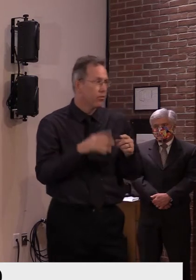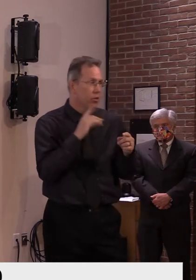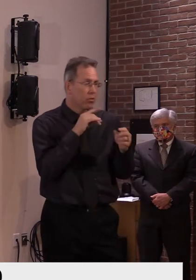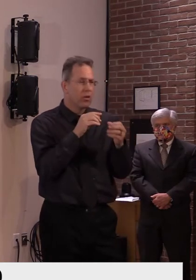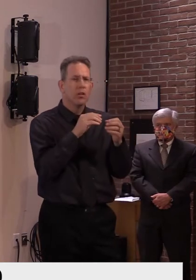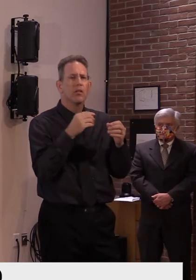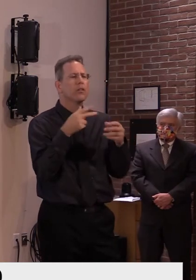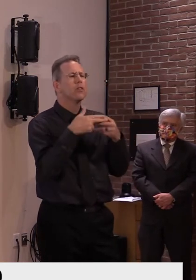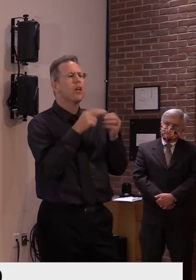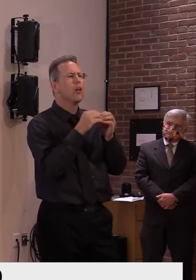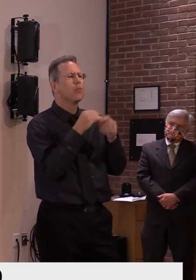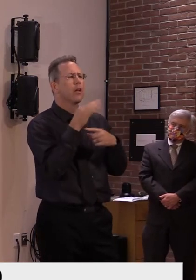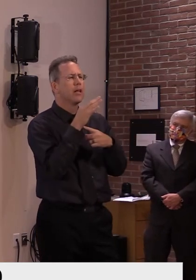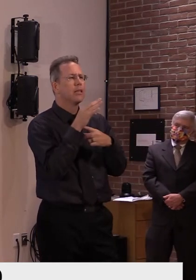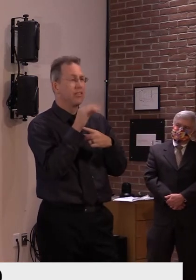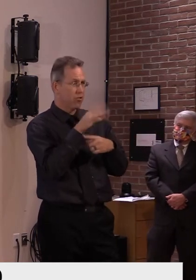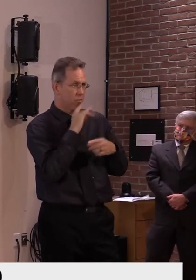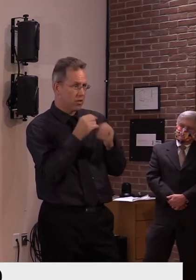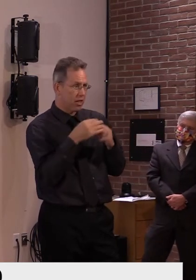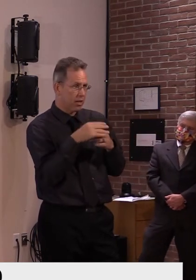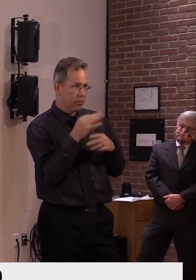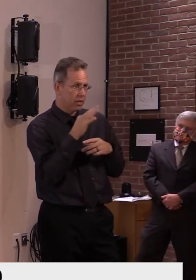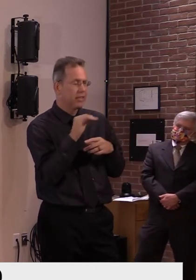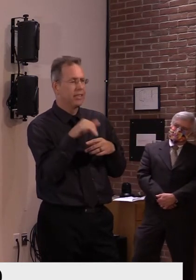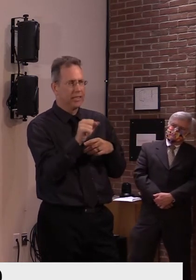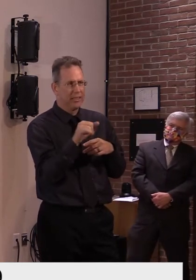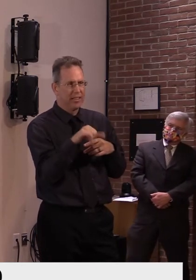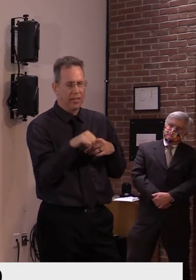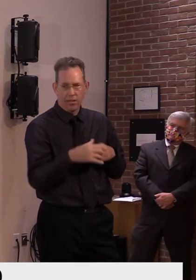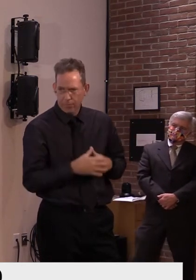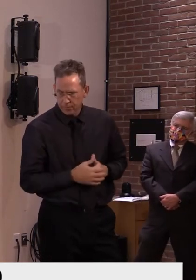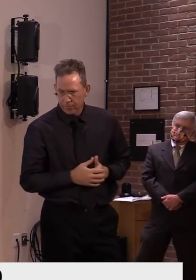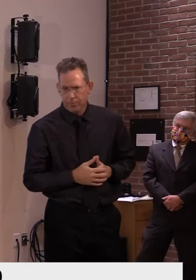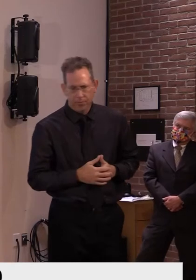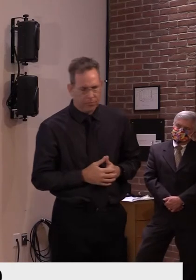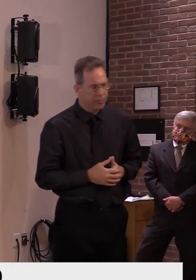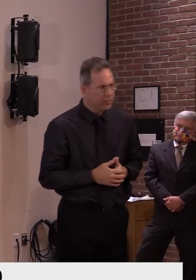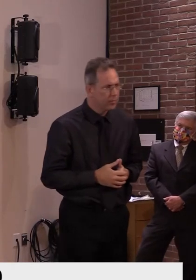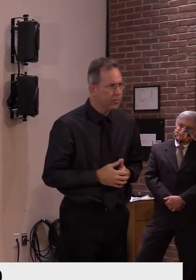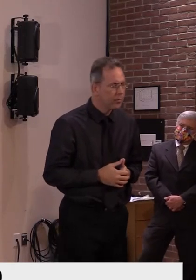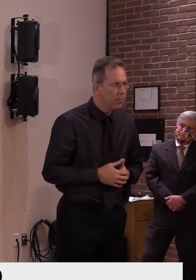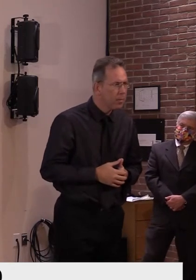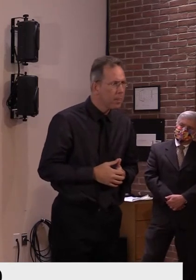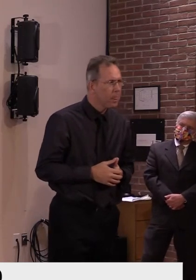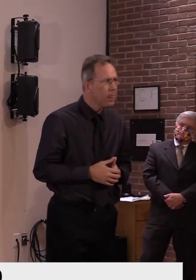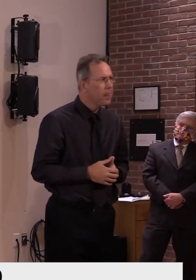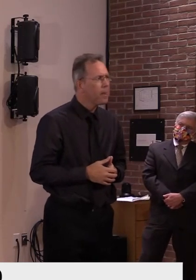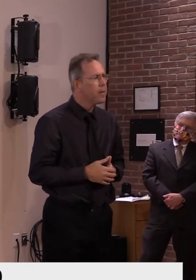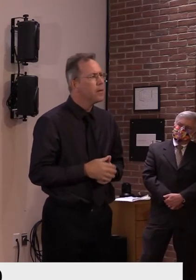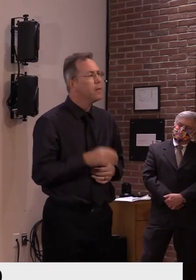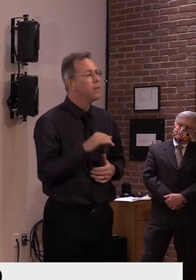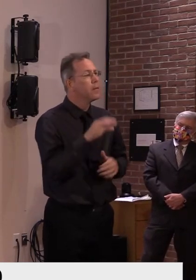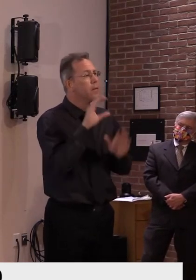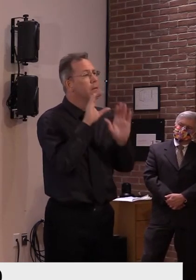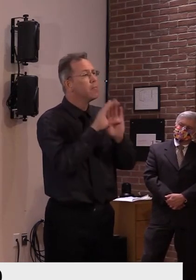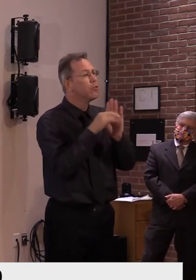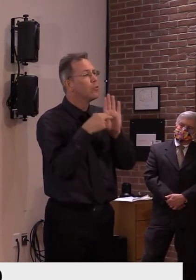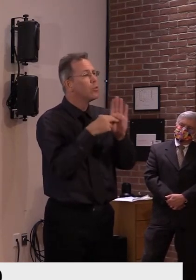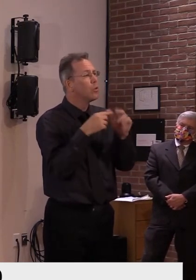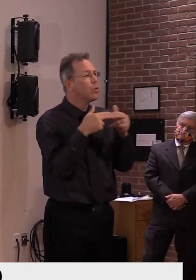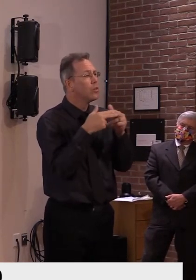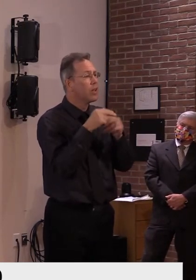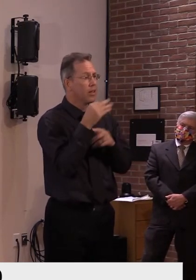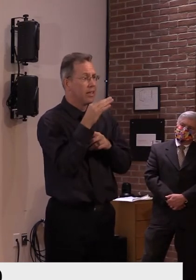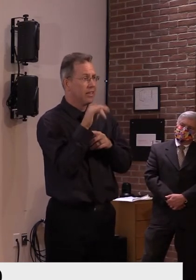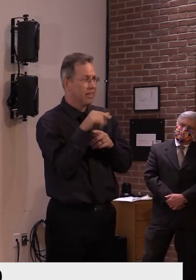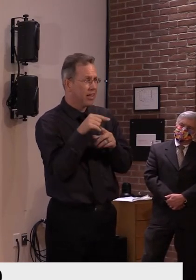Uh, yes. So what's depicted is, uh, on the graph is simply the growth rate there. The R, uh, T rate is